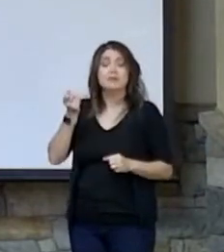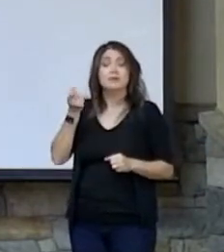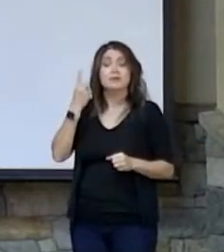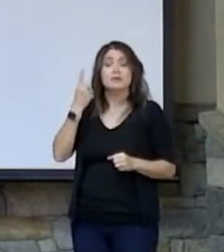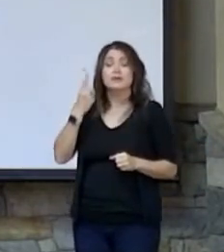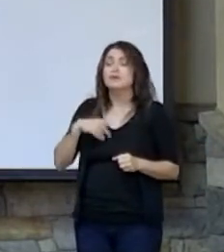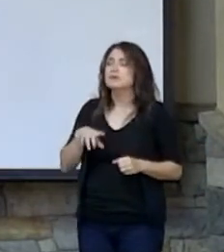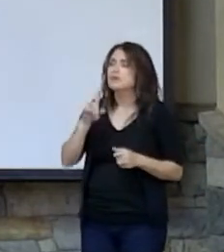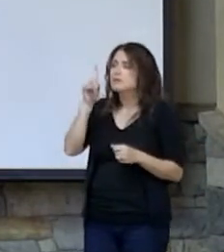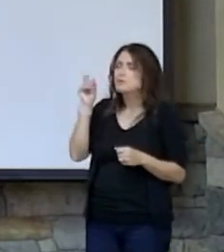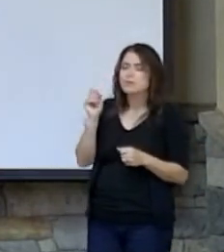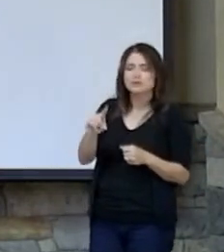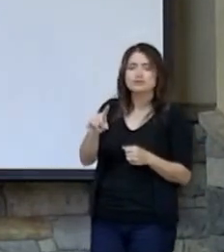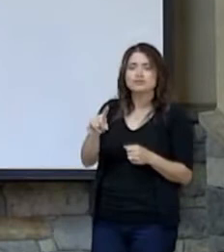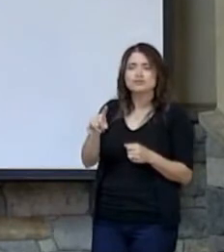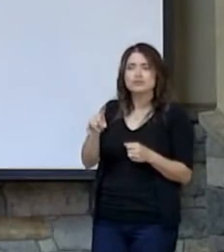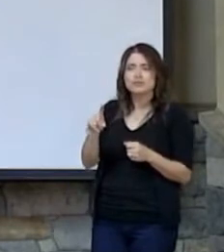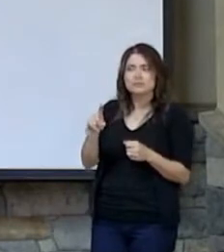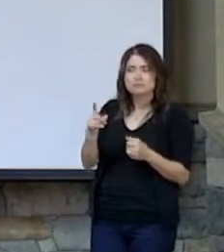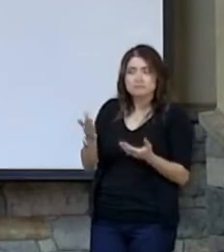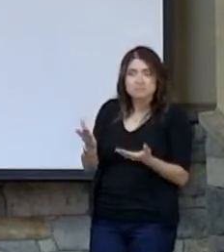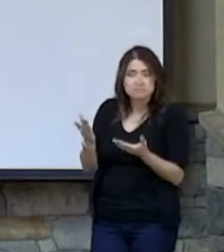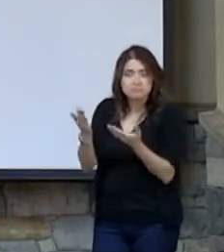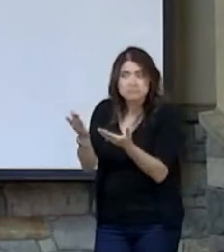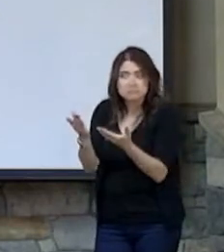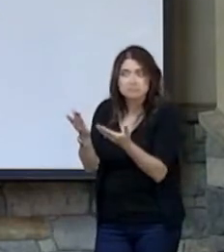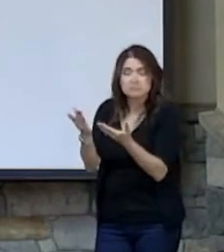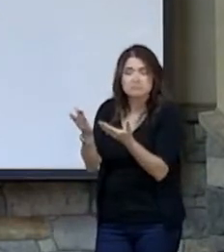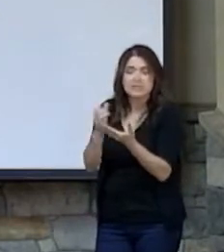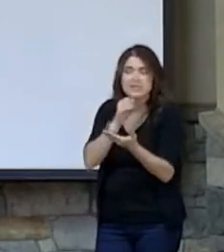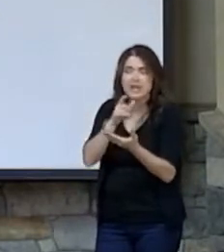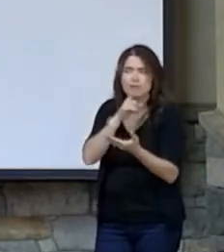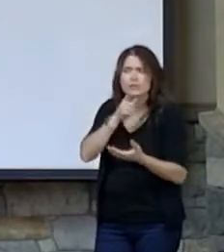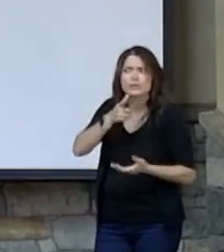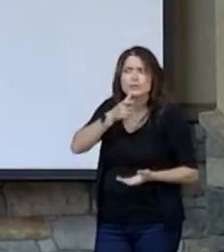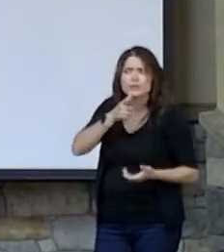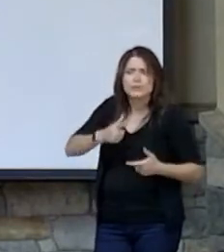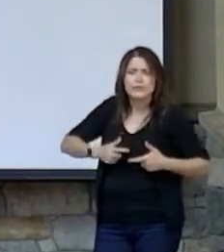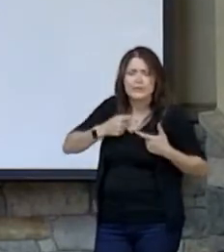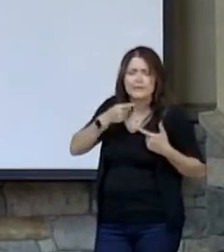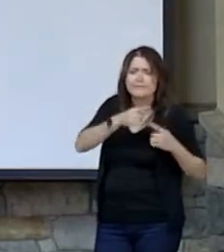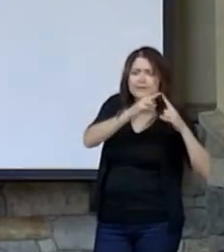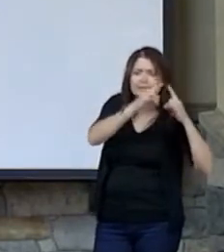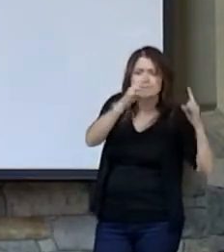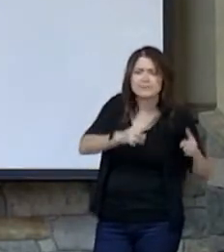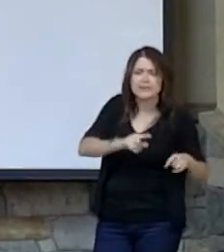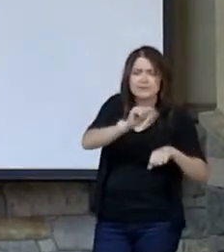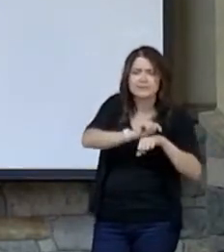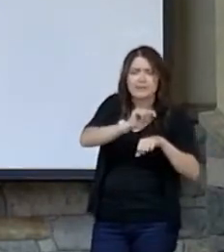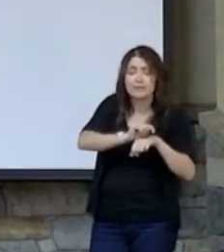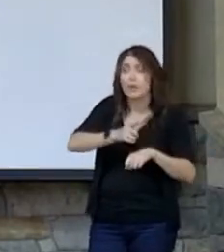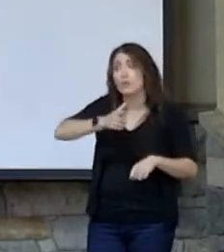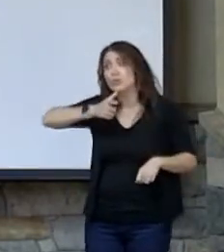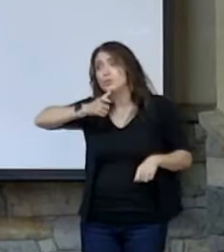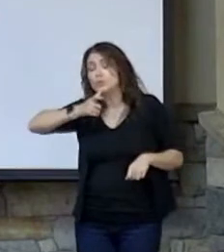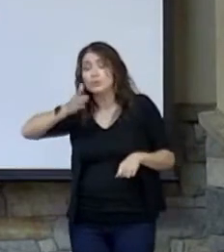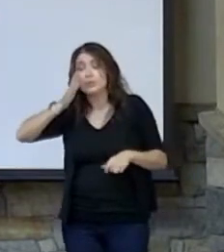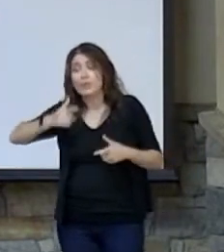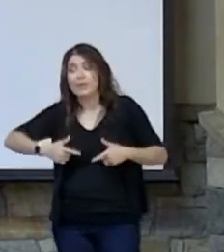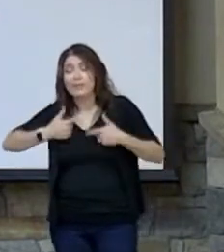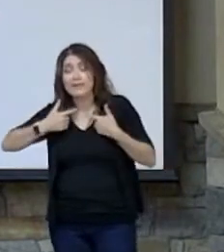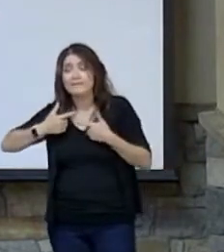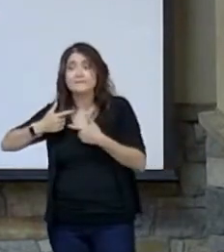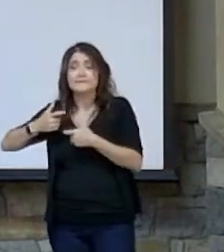the question being posed here is not really who's going to live in this tent, the tabernacle, or who's going to live in the